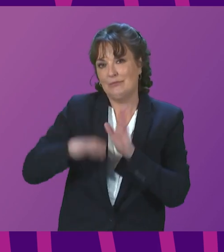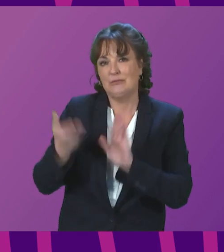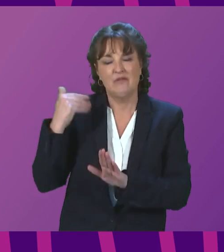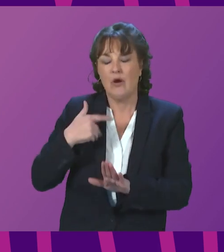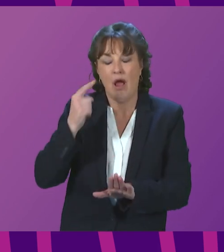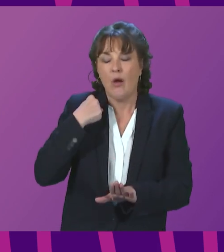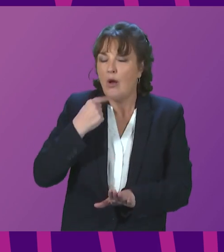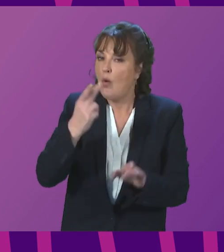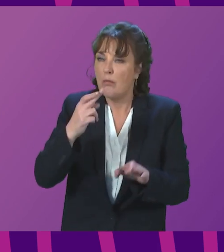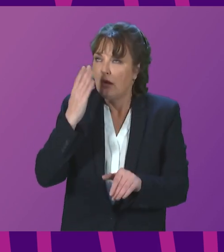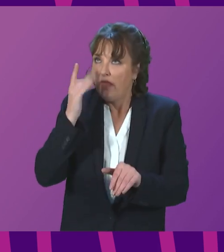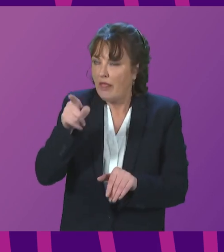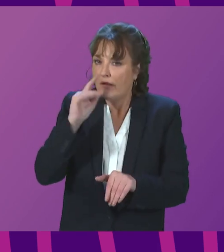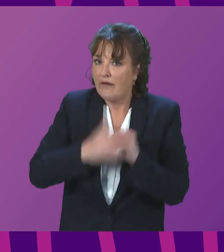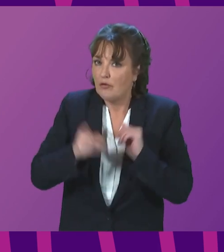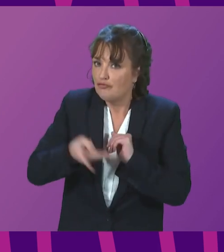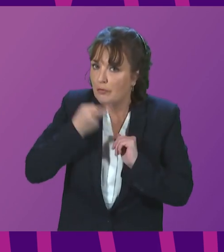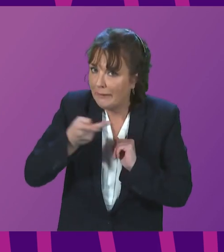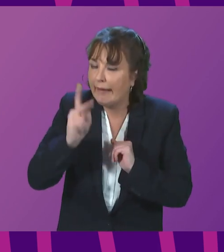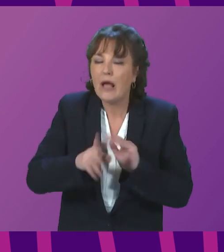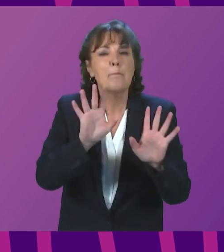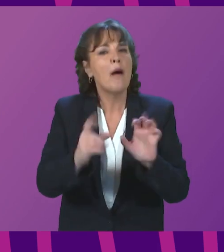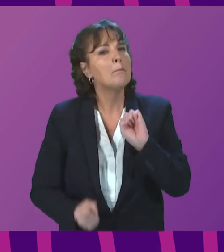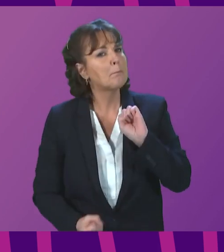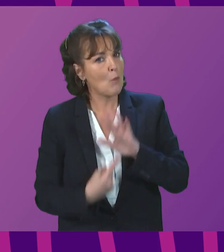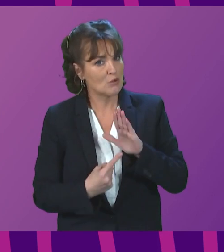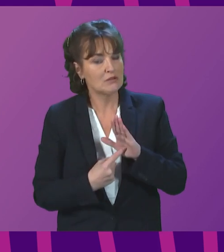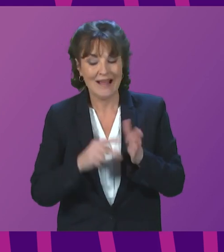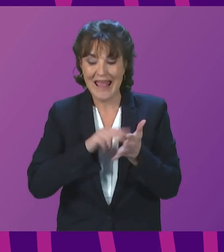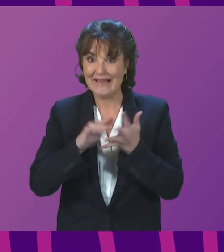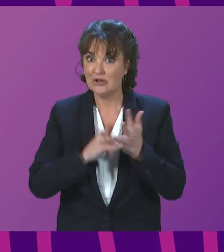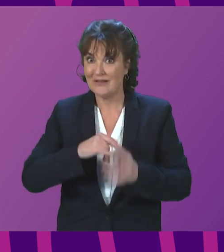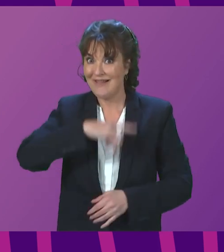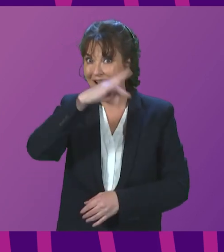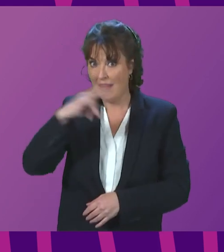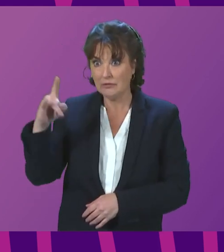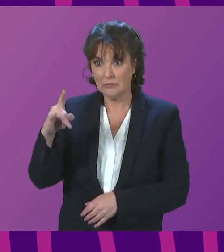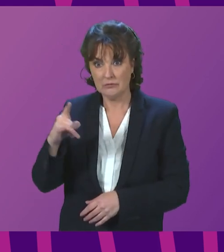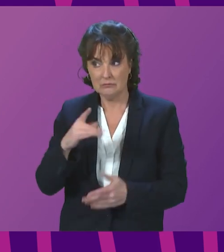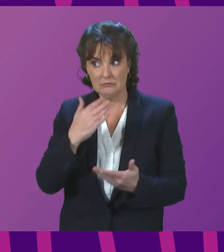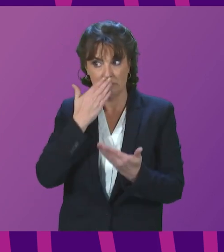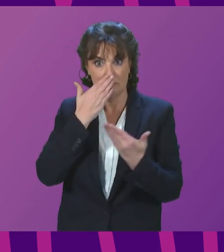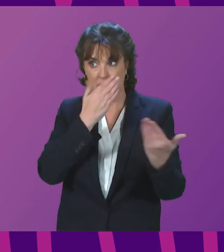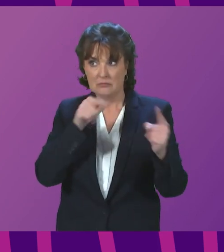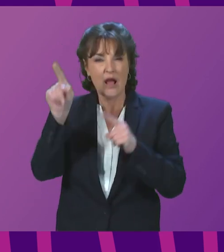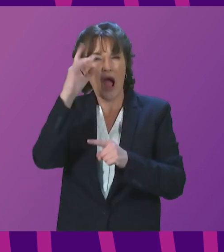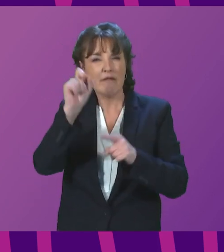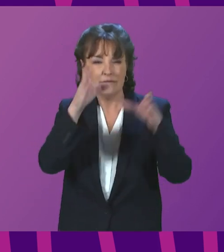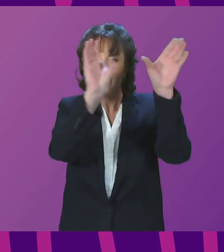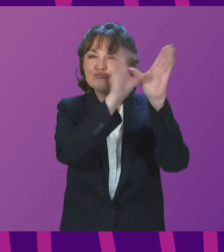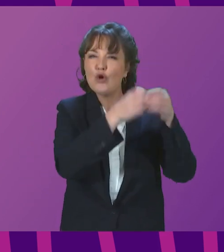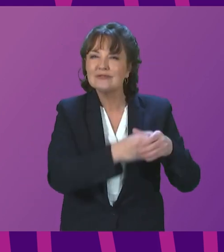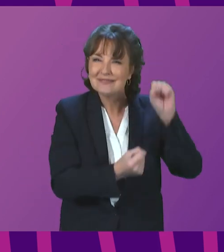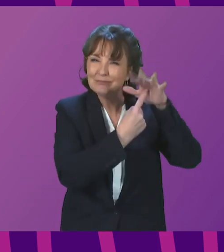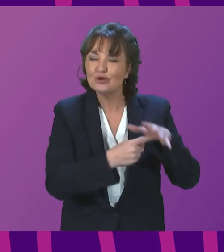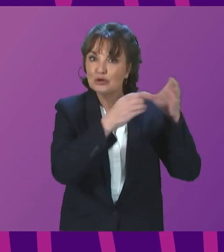repeated. It is important, though, to point out that the NHS Highland uptake amongst JCVI priority groups has